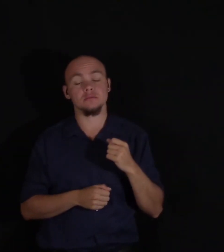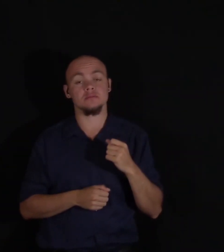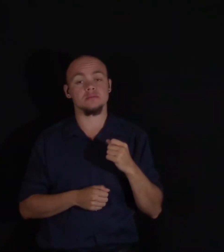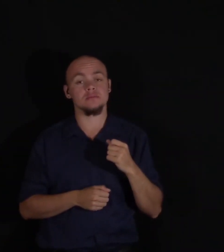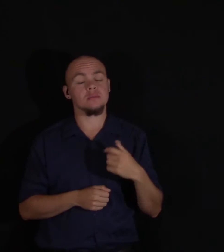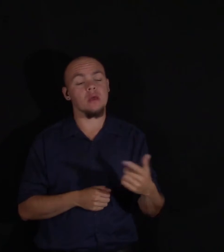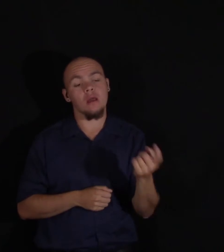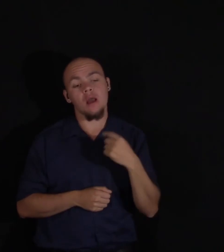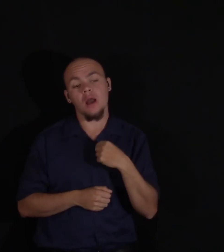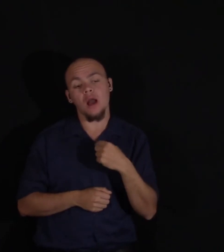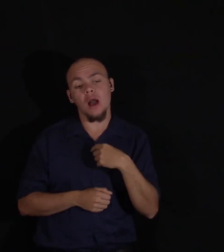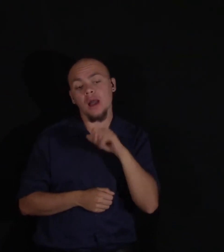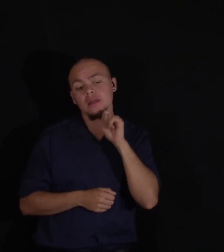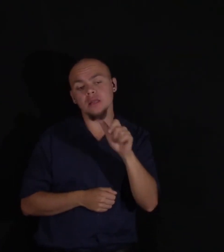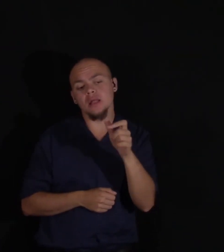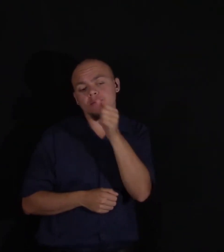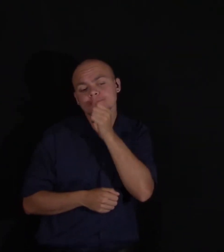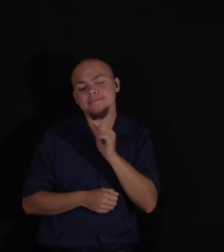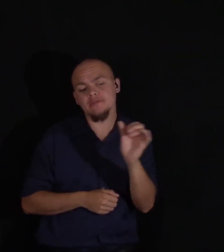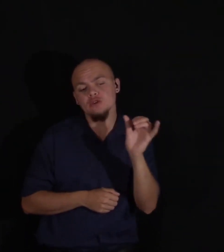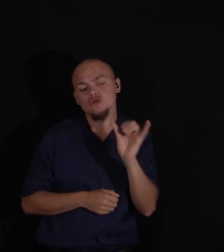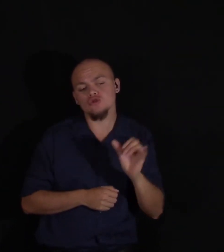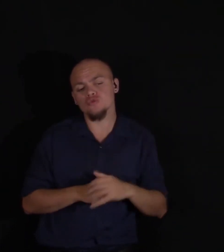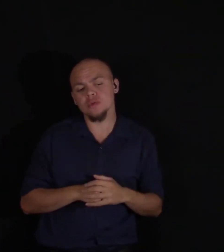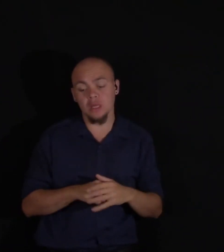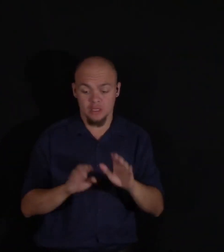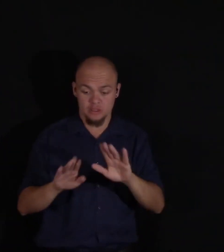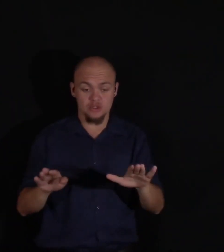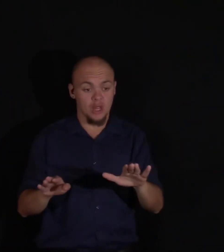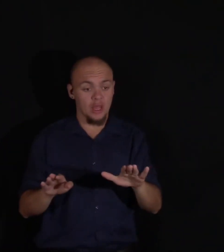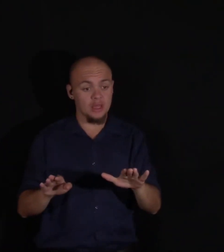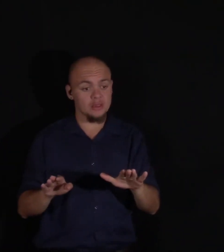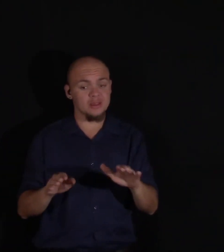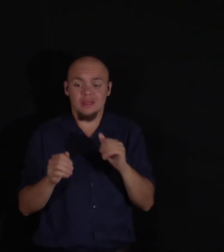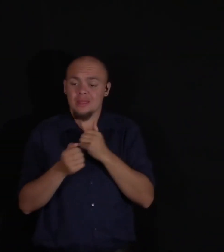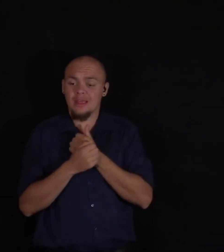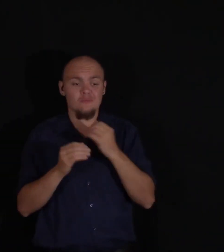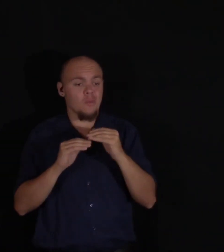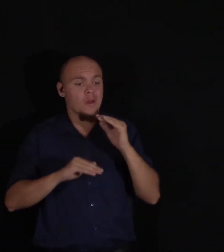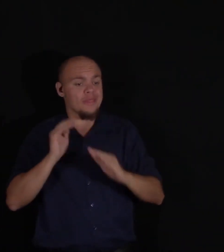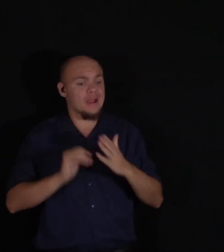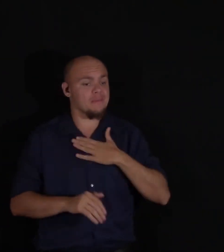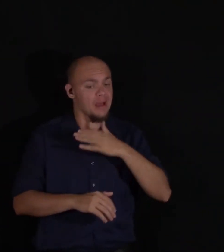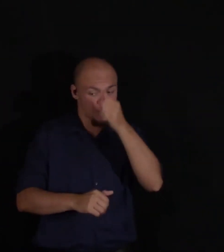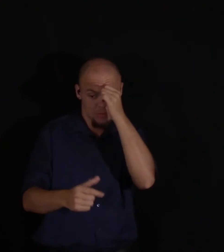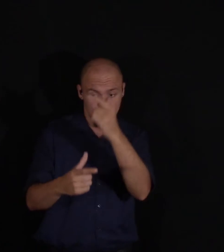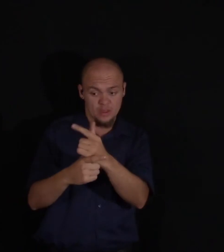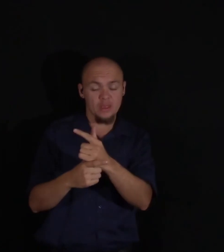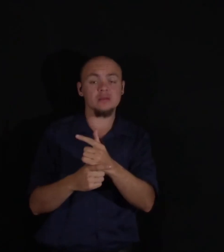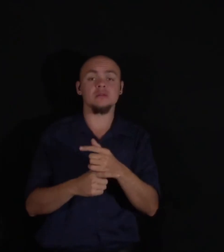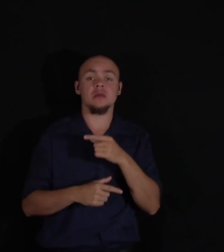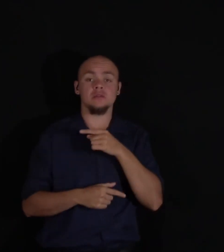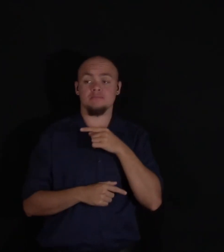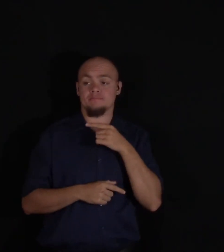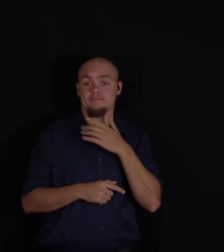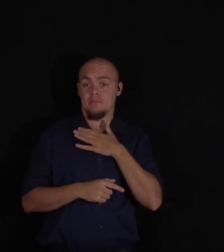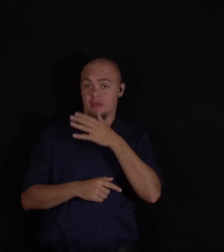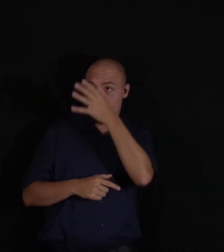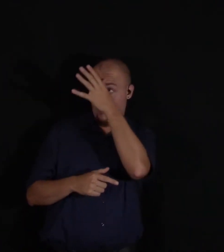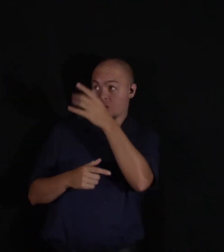I do not suffer also? No one could love a child more than I loved your brother. Tears came into his eyes as he spoke. But is